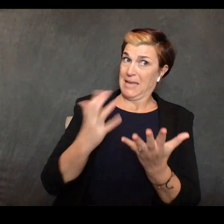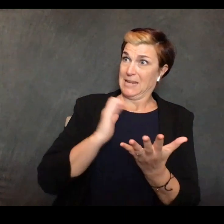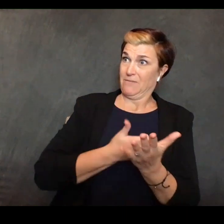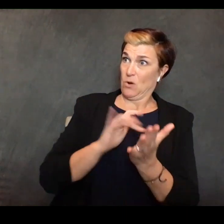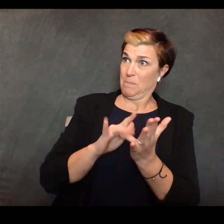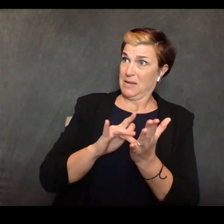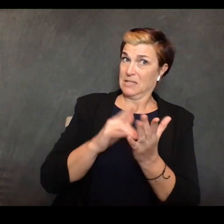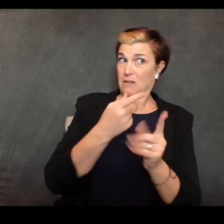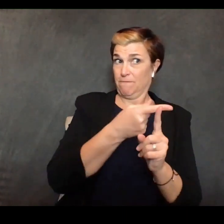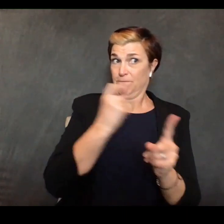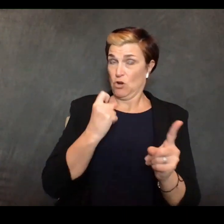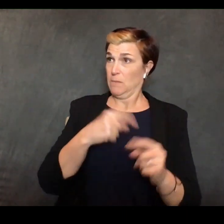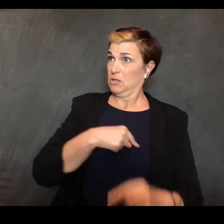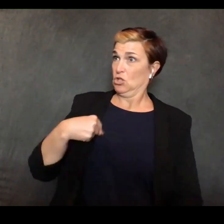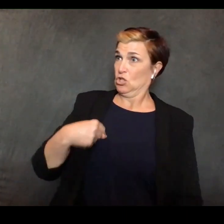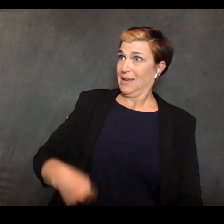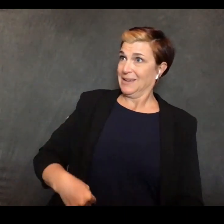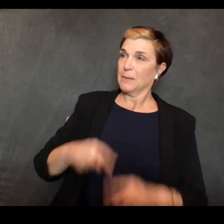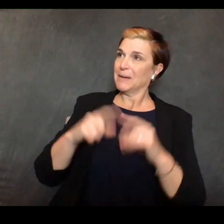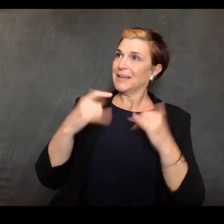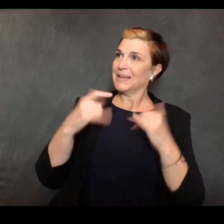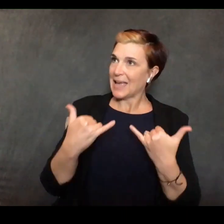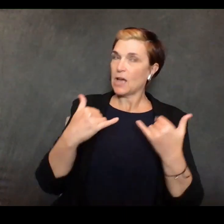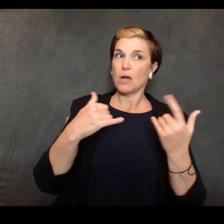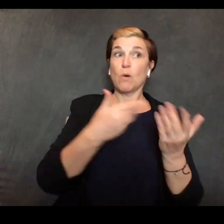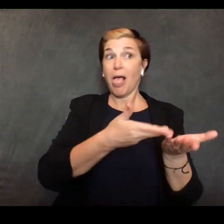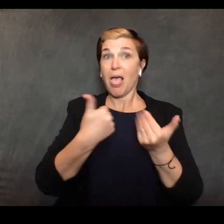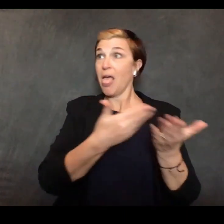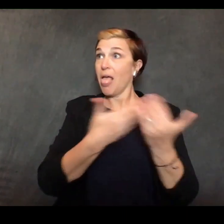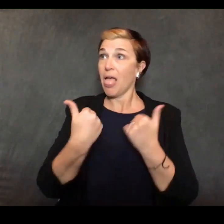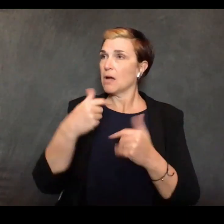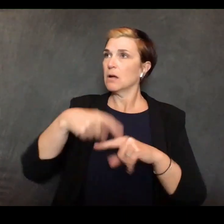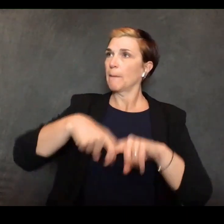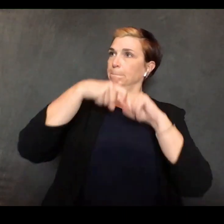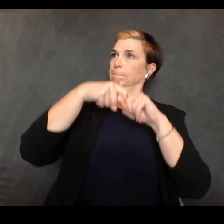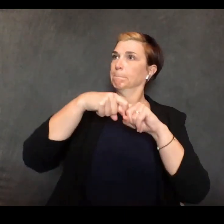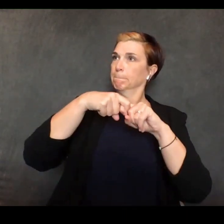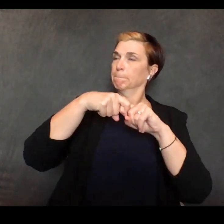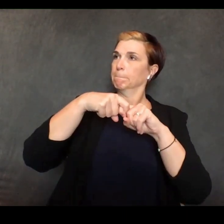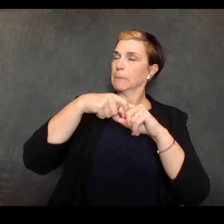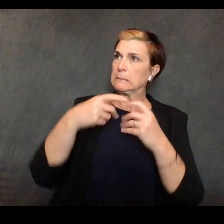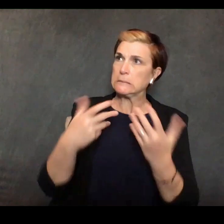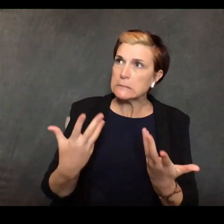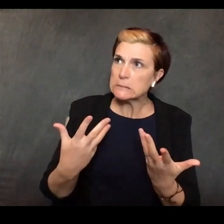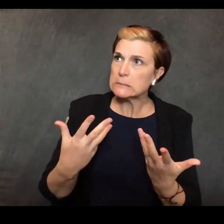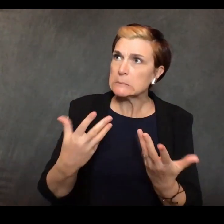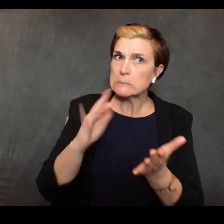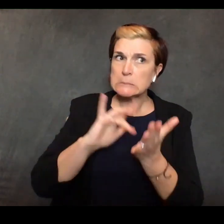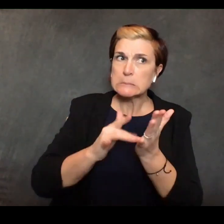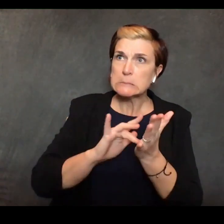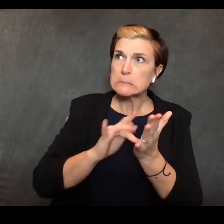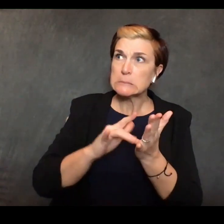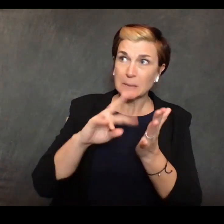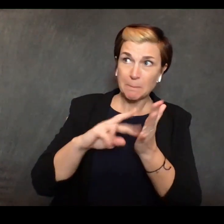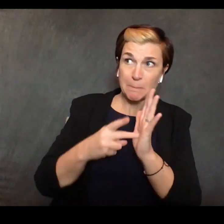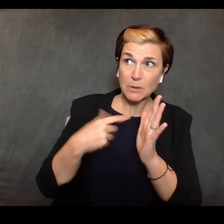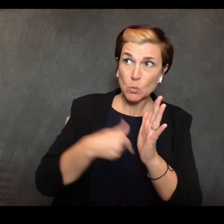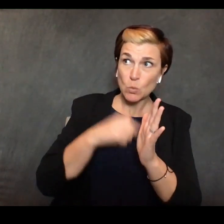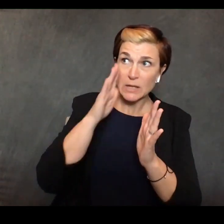been supply disruptions uh... that supply chain has been broken to some degree do you expect that we could run into a shortage of prescription drugs no i don't see that